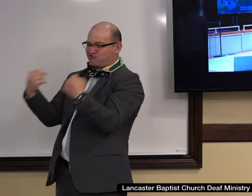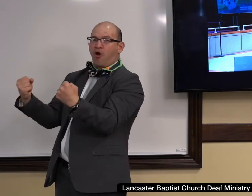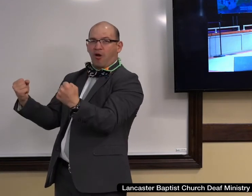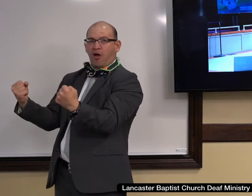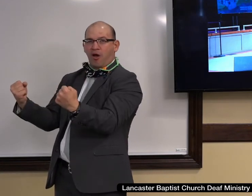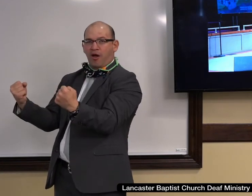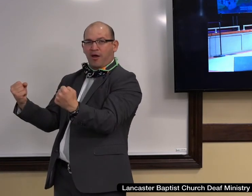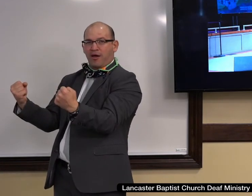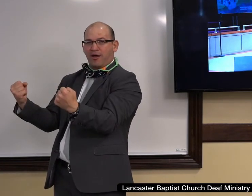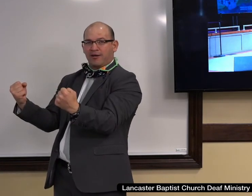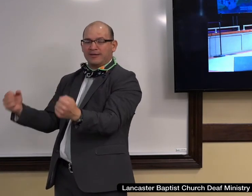firm.